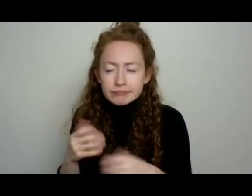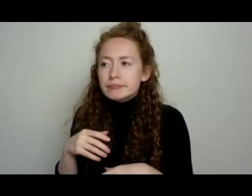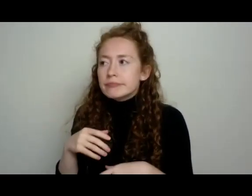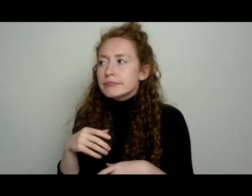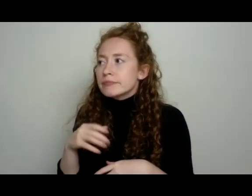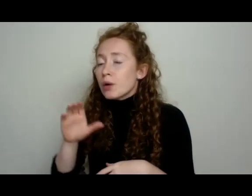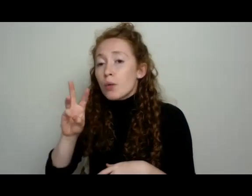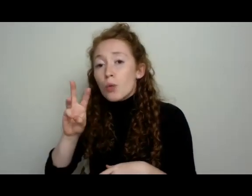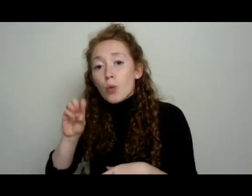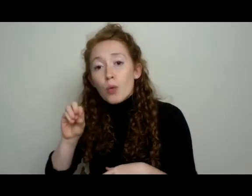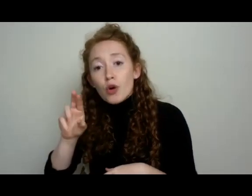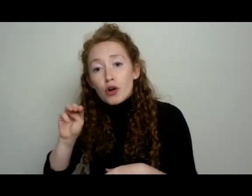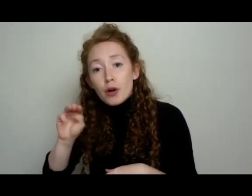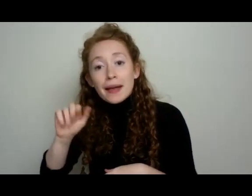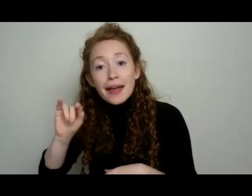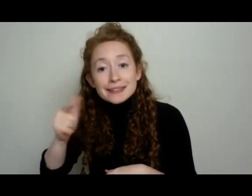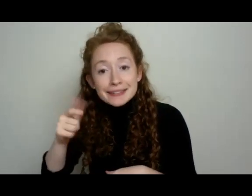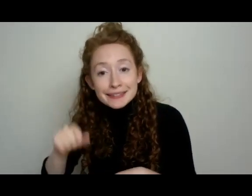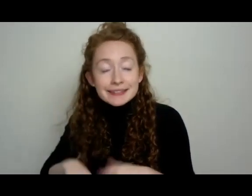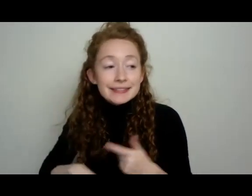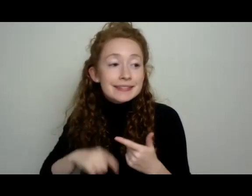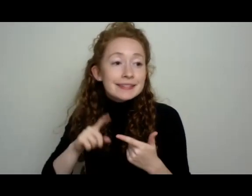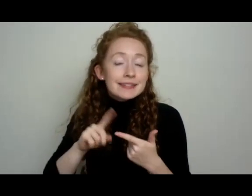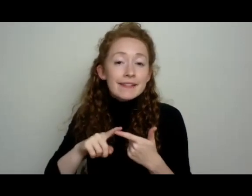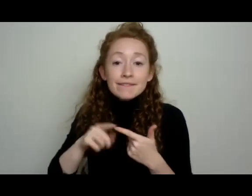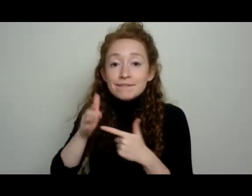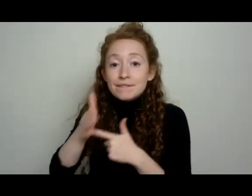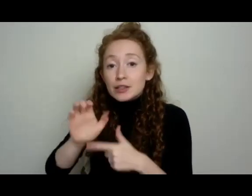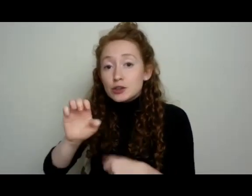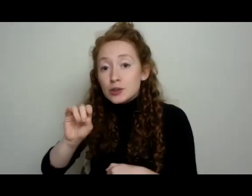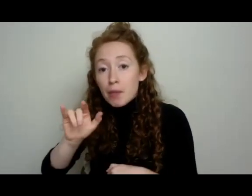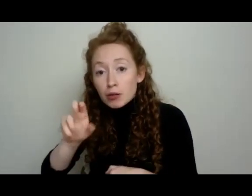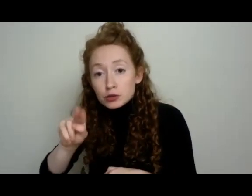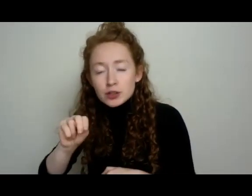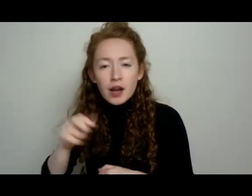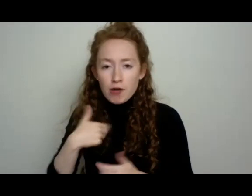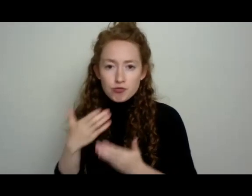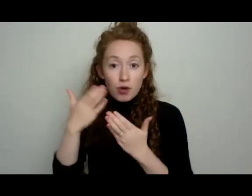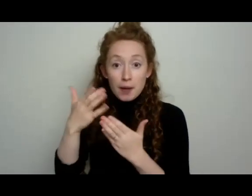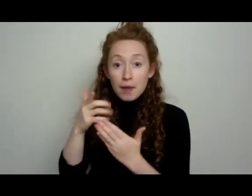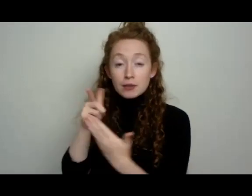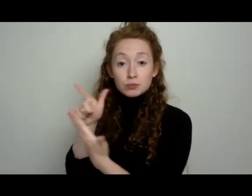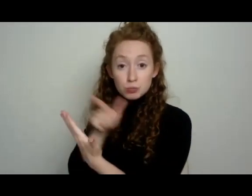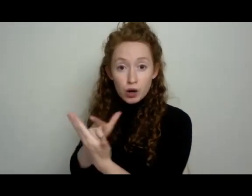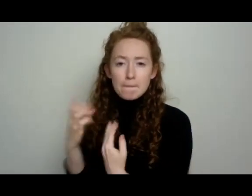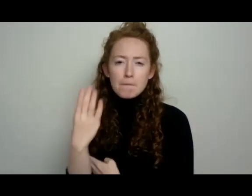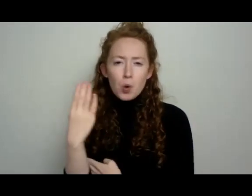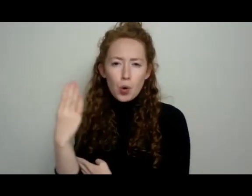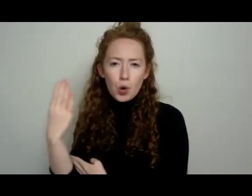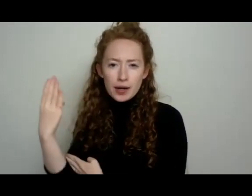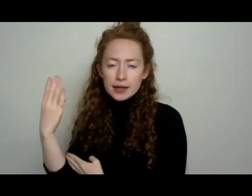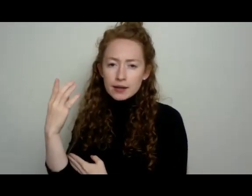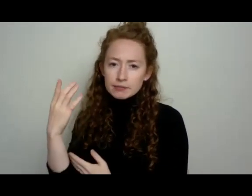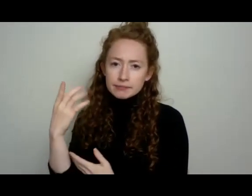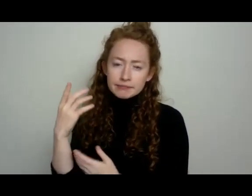options. And with all of those, you can foliar feed, spray the leaves first thing in the morning, no earlier than no later than